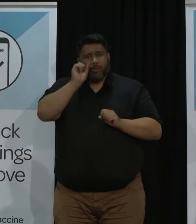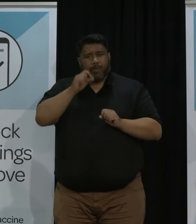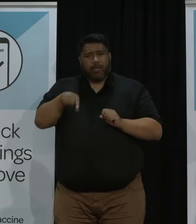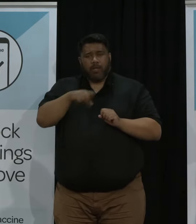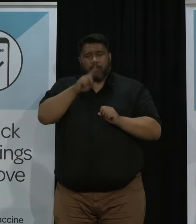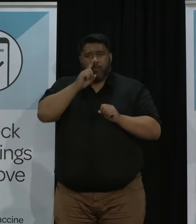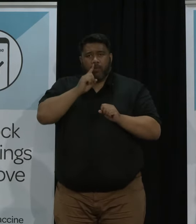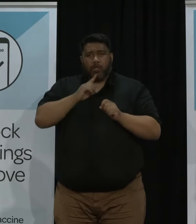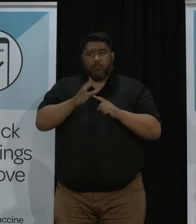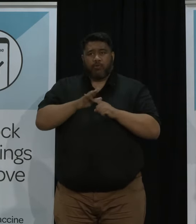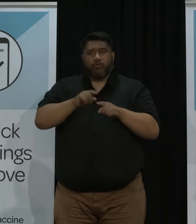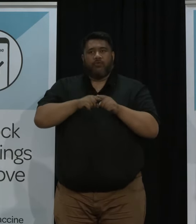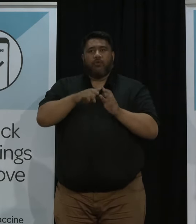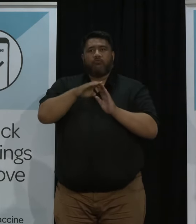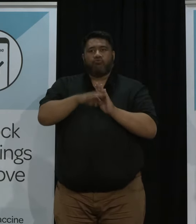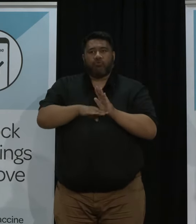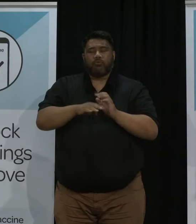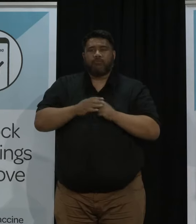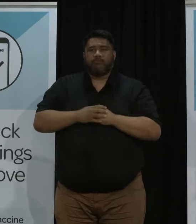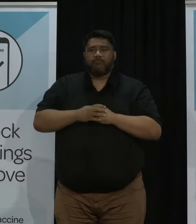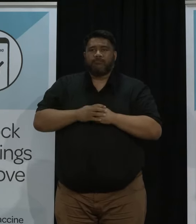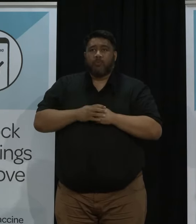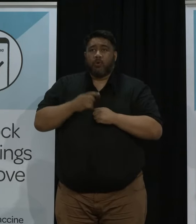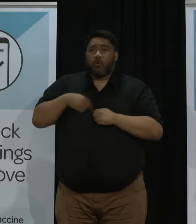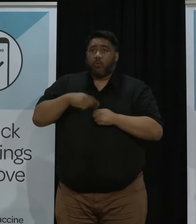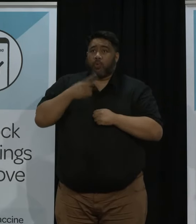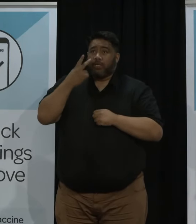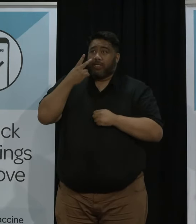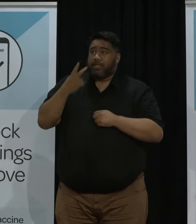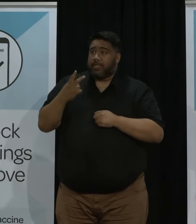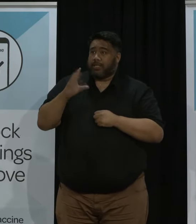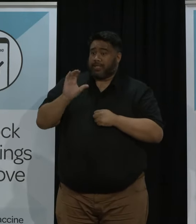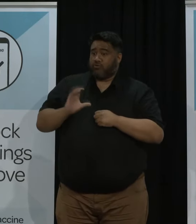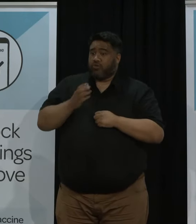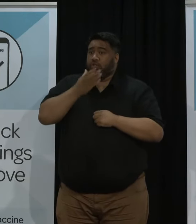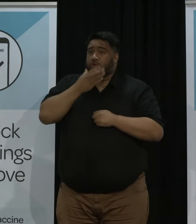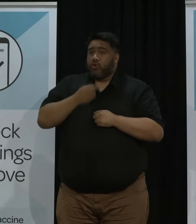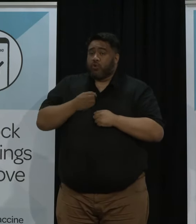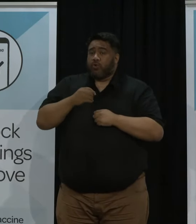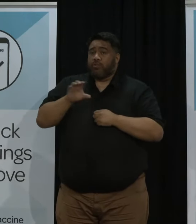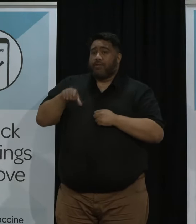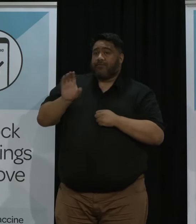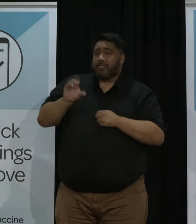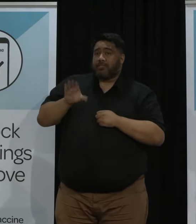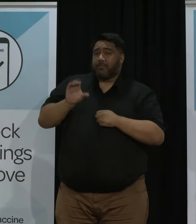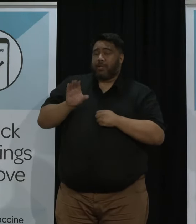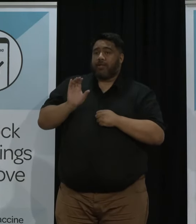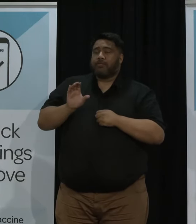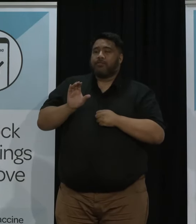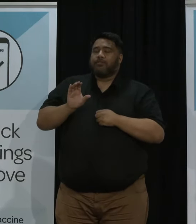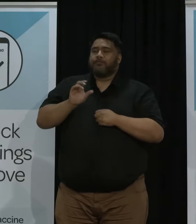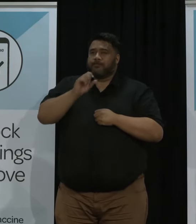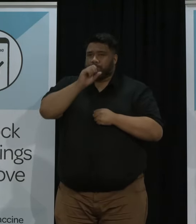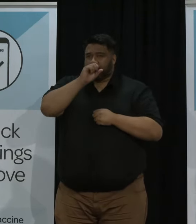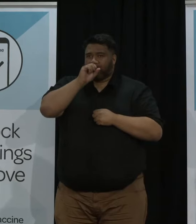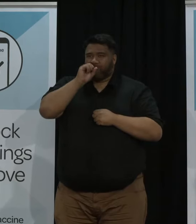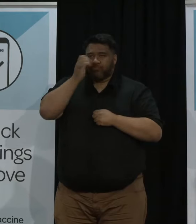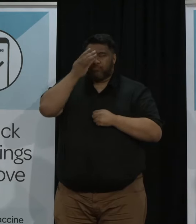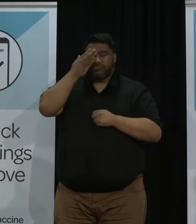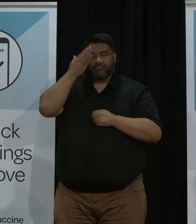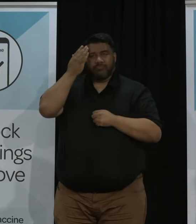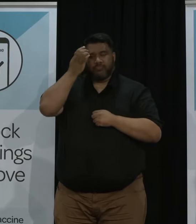follow these rules because we've actually seen in countries that have used vaccine passes the one that have been most successful at preventing people from getting sick